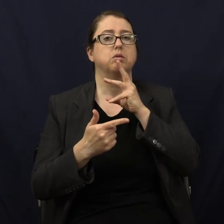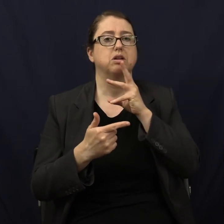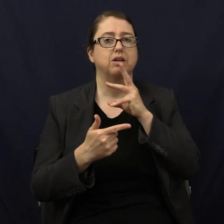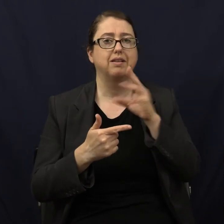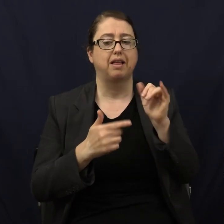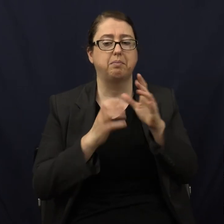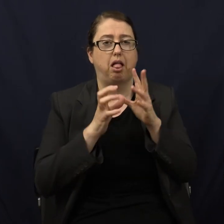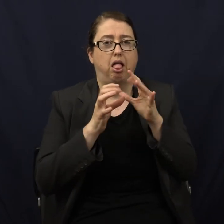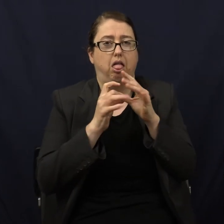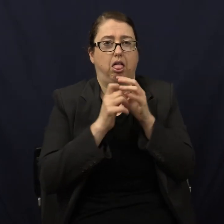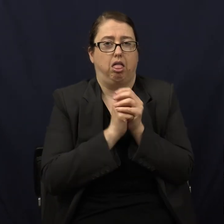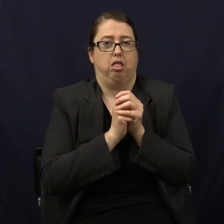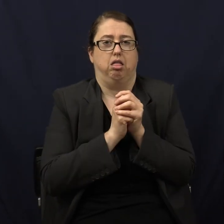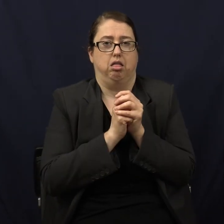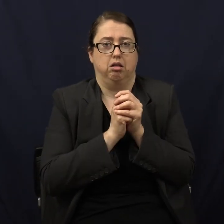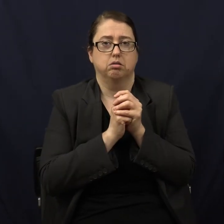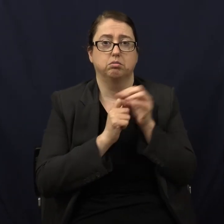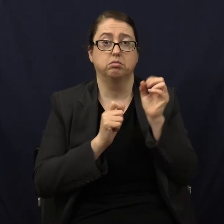right?